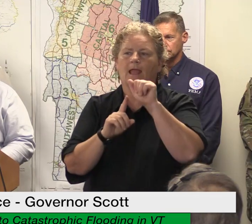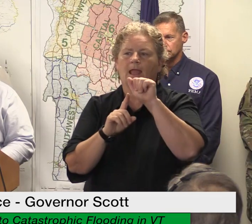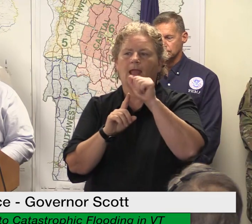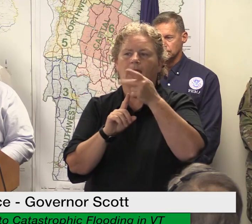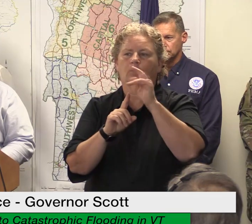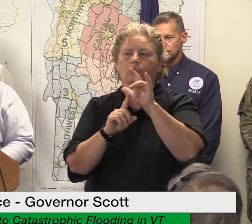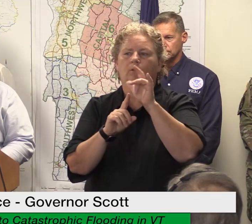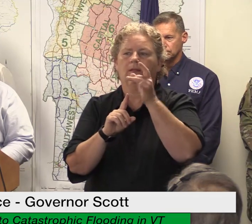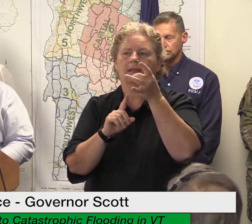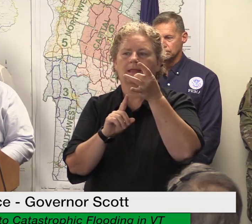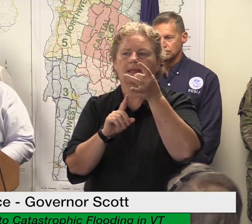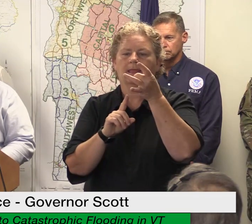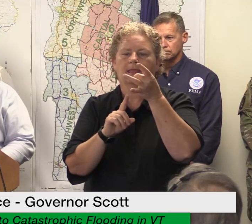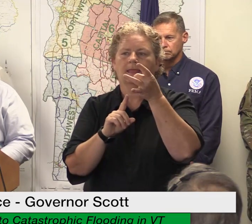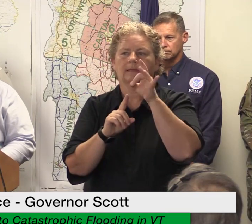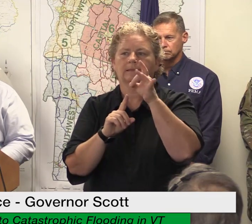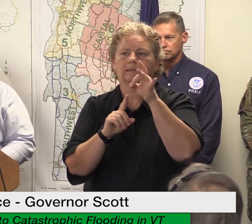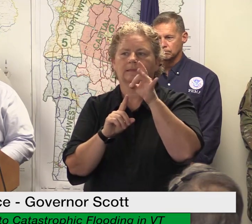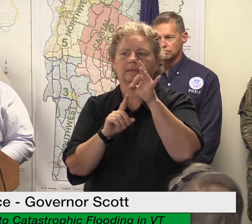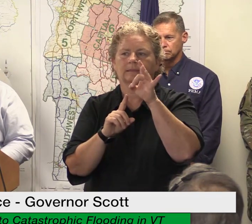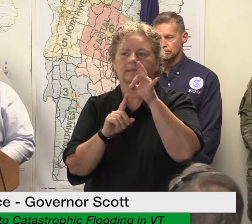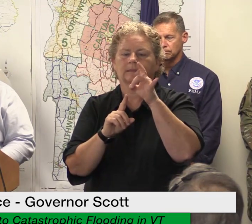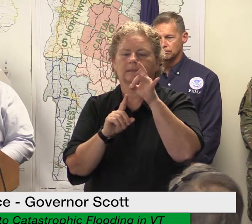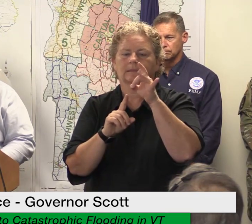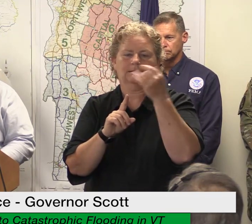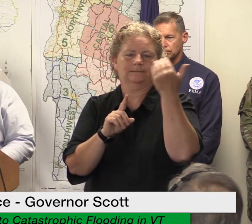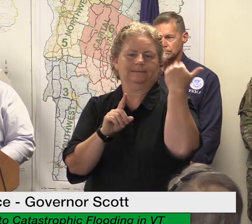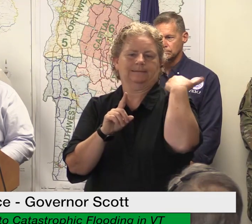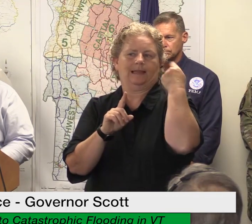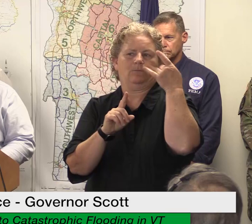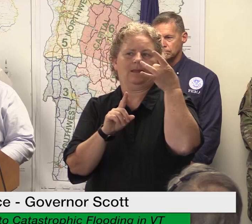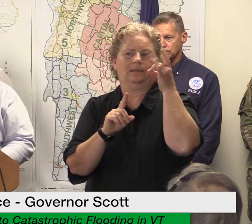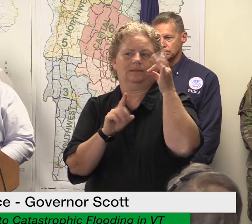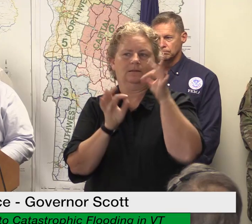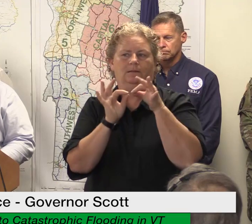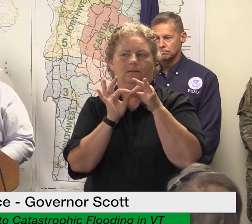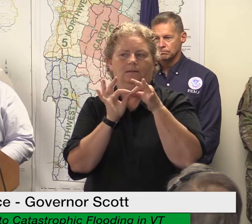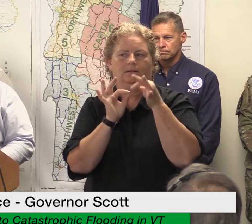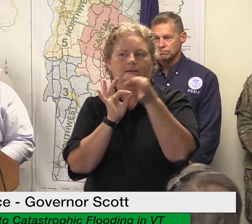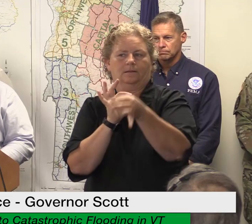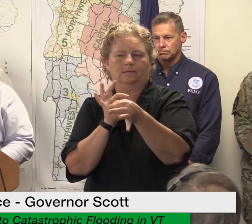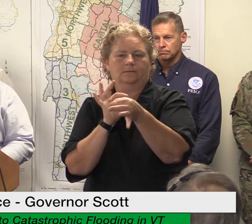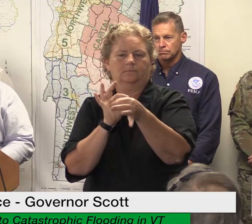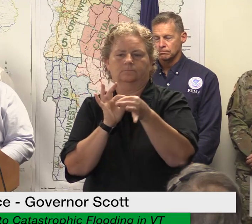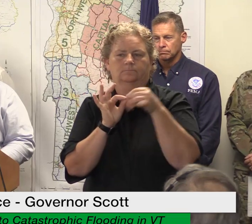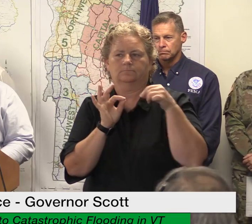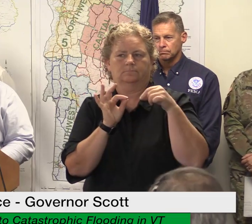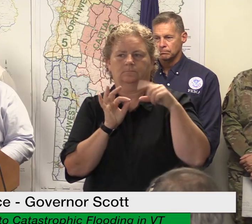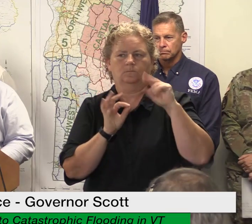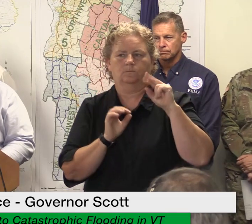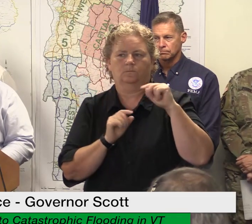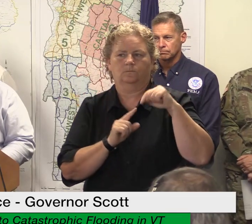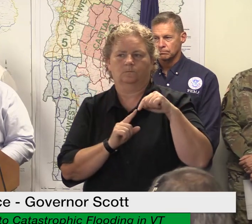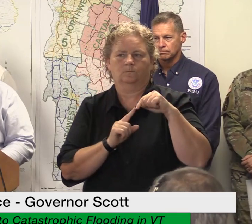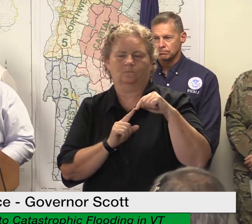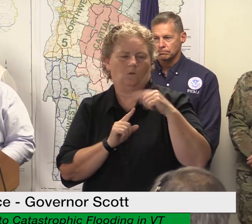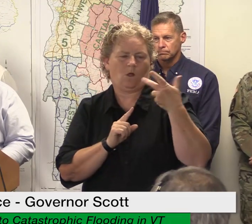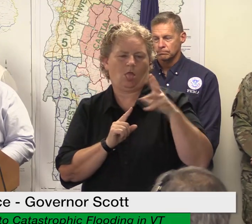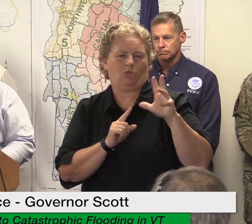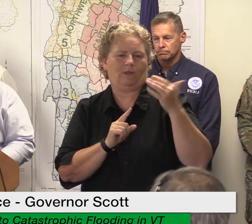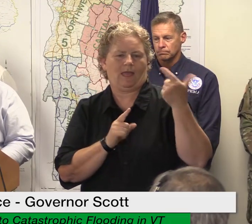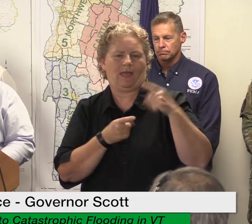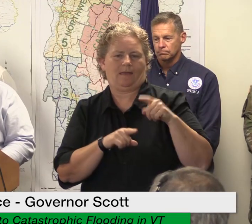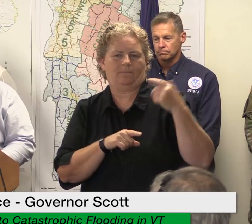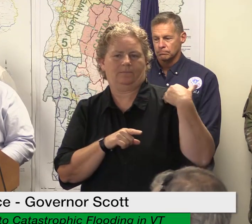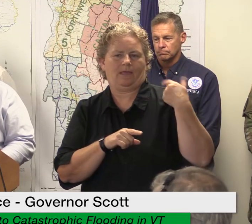vermont personal income taxes that april deadline was before the eligibility period for this relief that begins on july